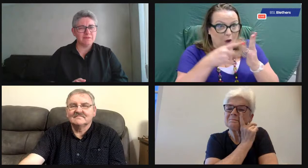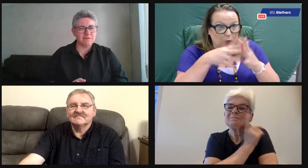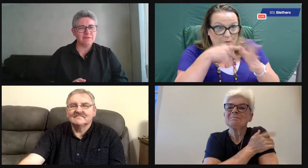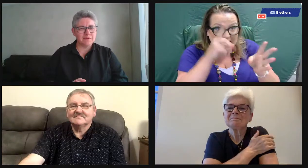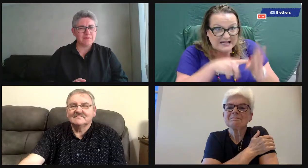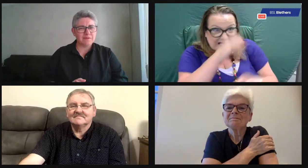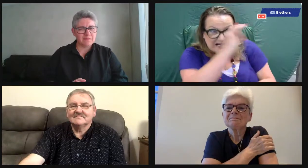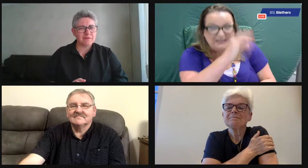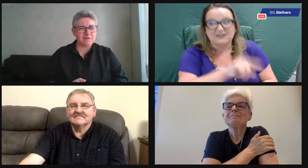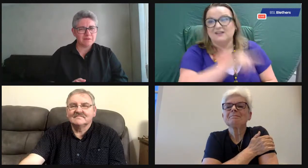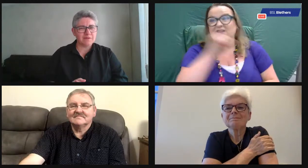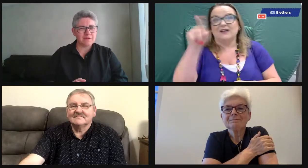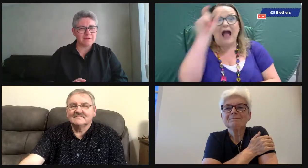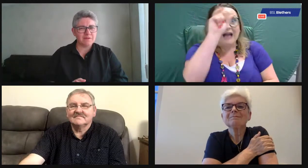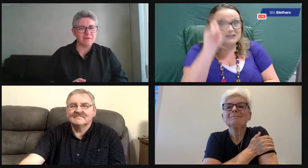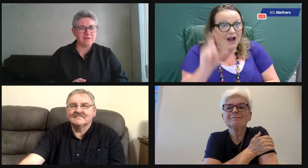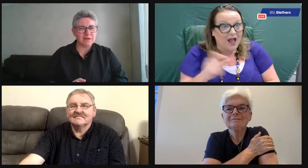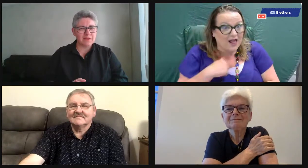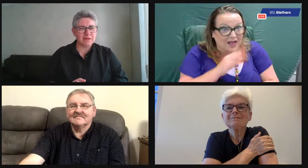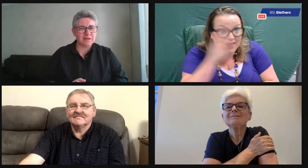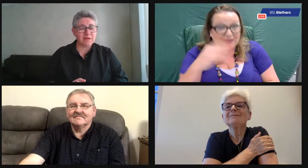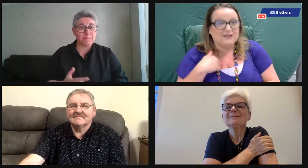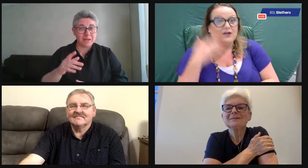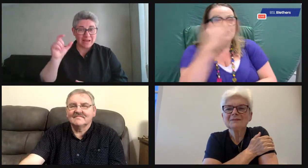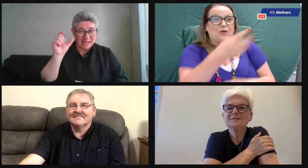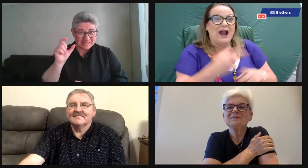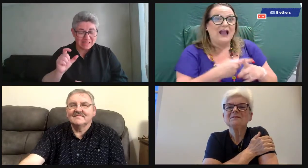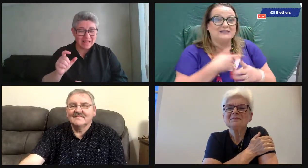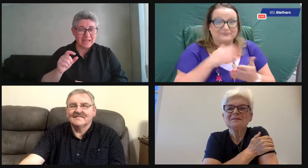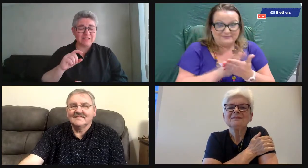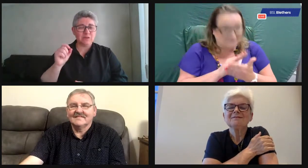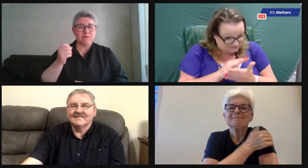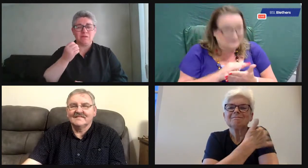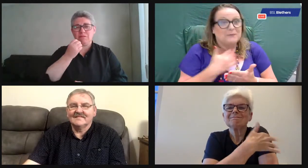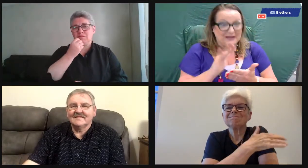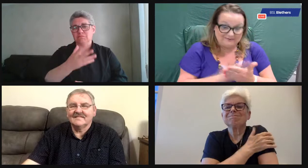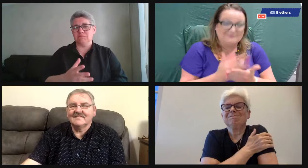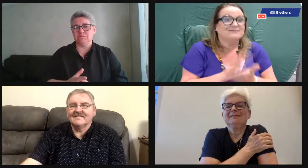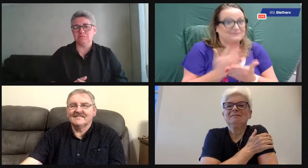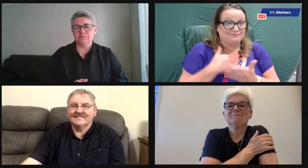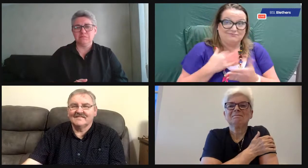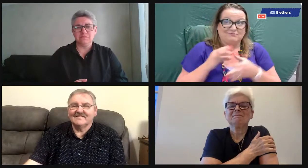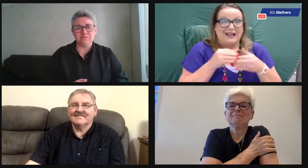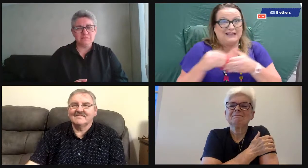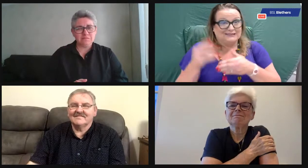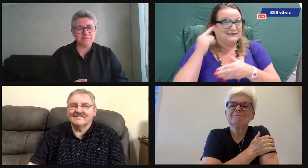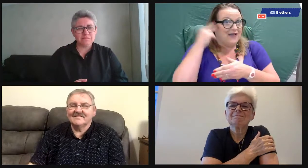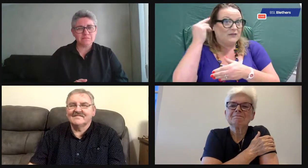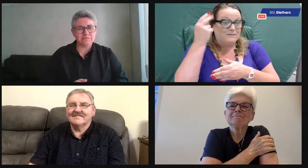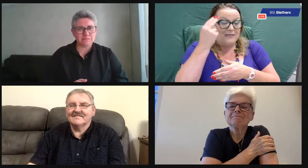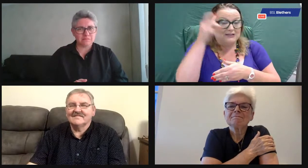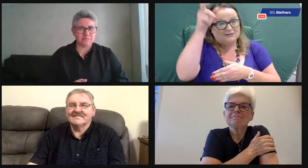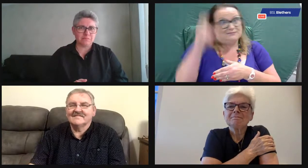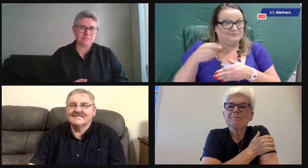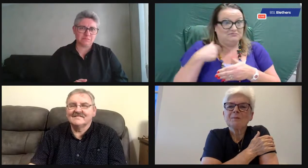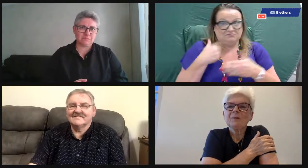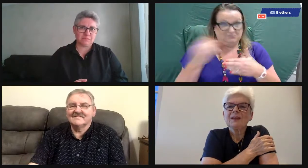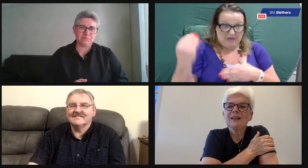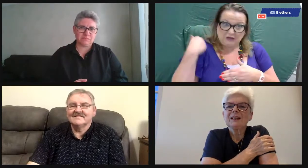and translate for her. So I went to Stornoway, Italy, all these different places. Yeah,